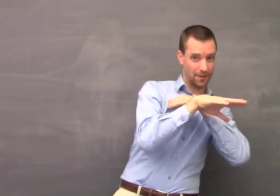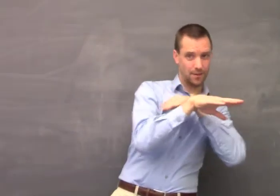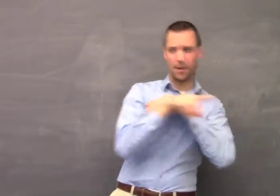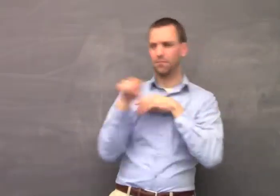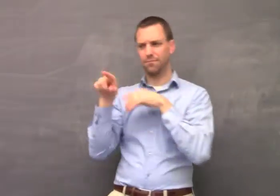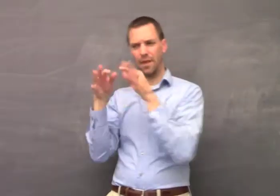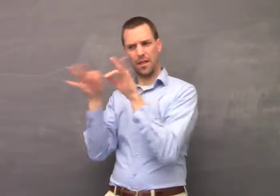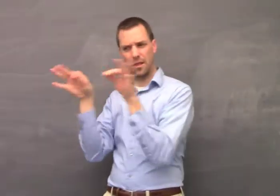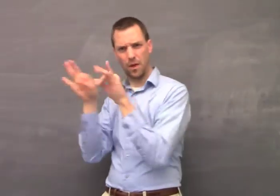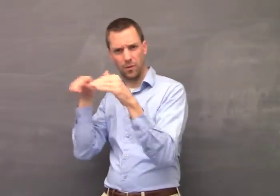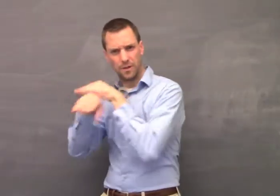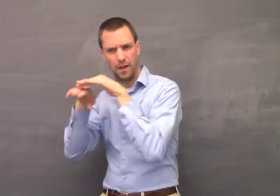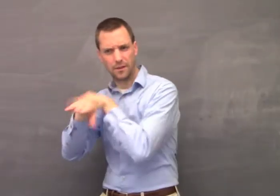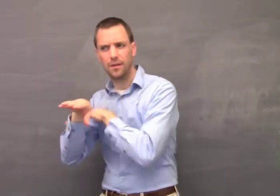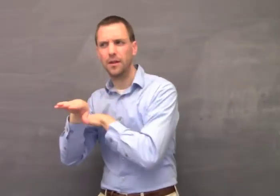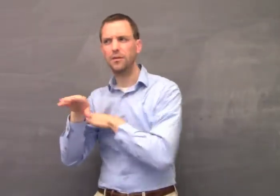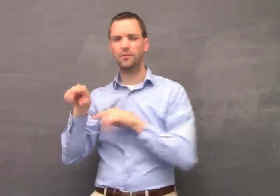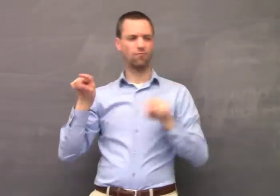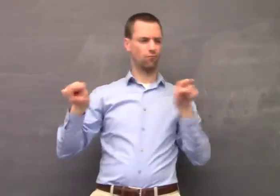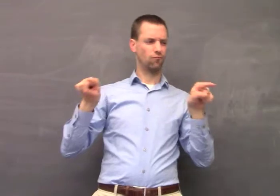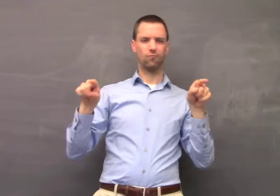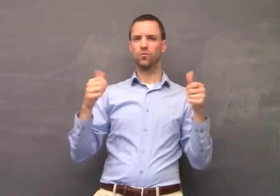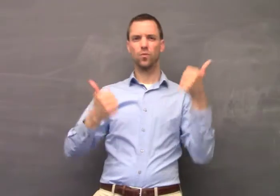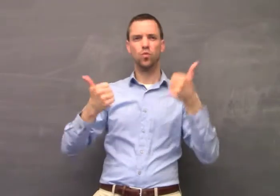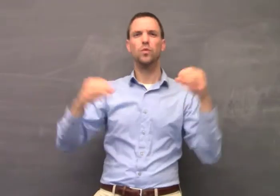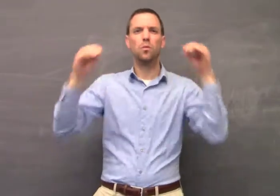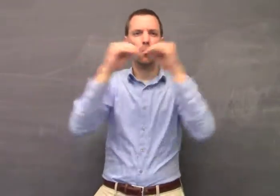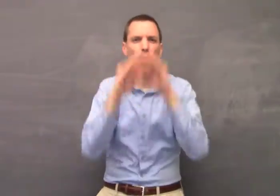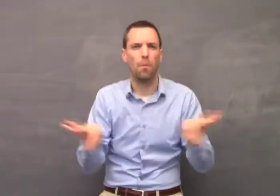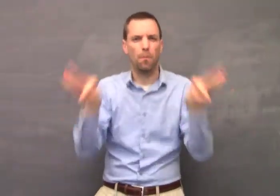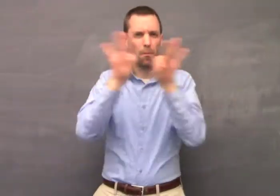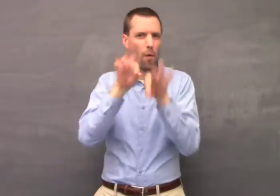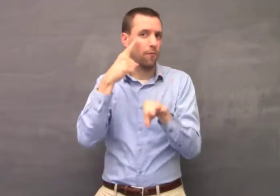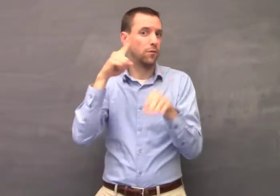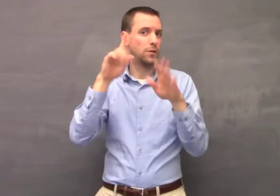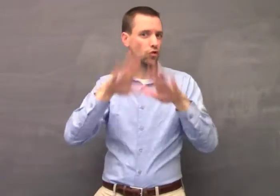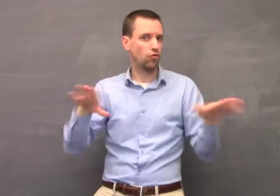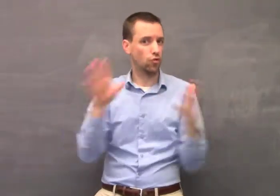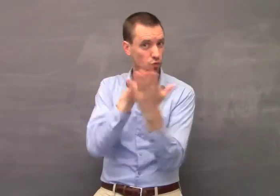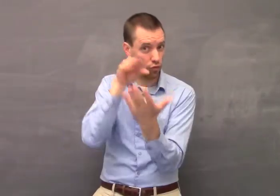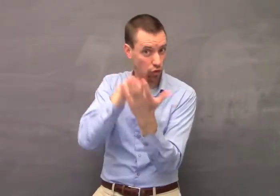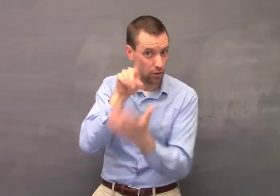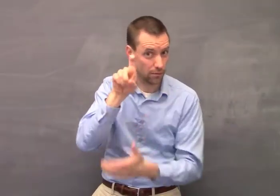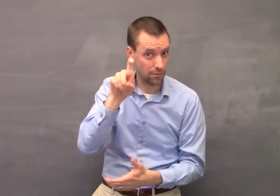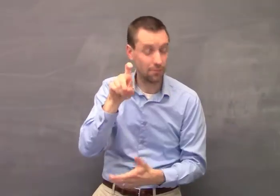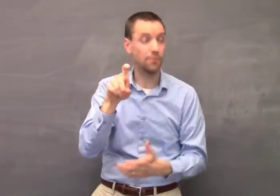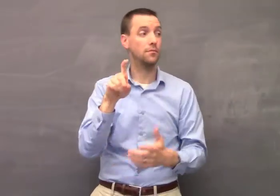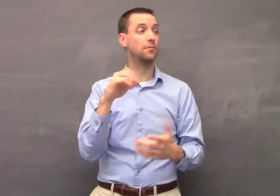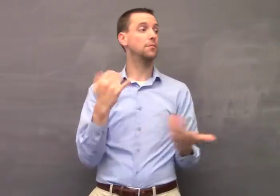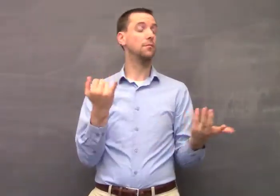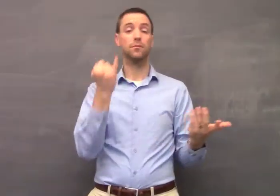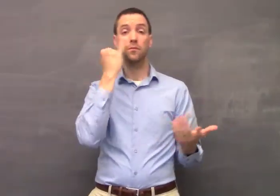Between auditory access and language access, which one is more important for children's learning?